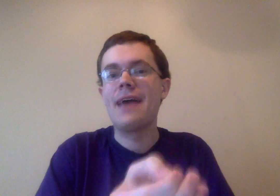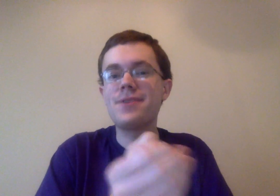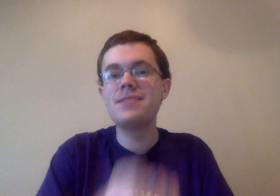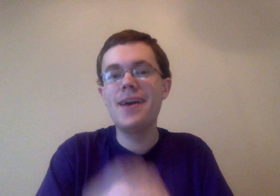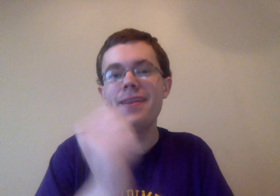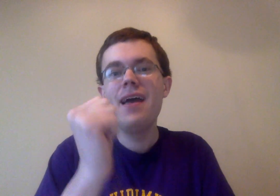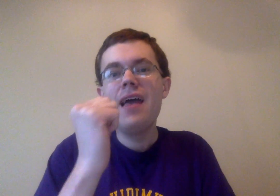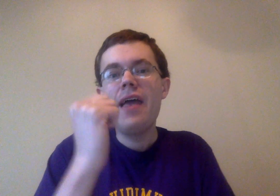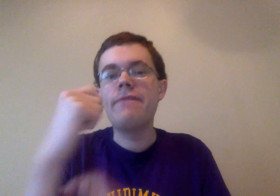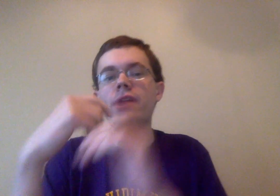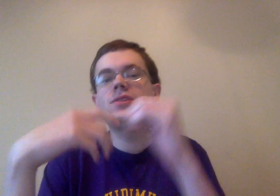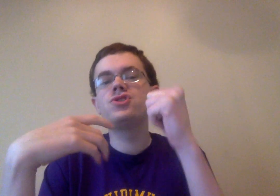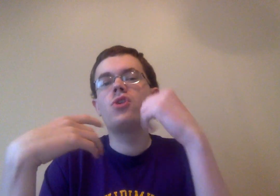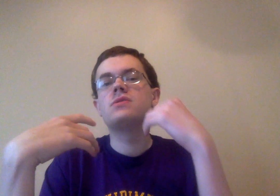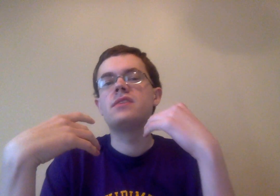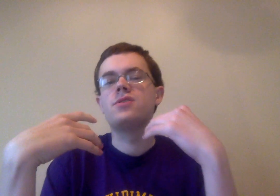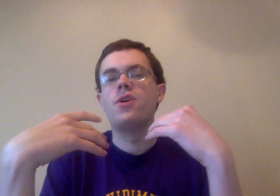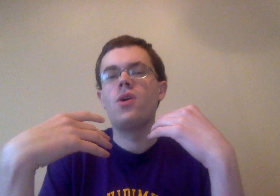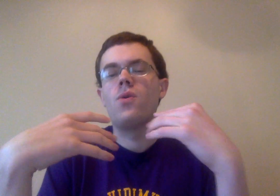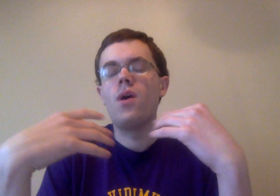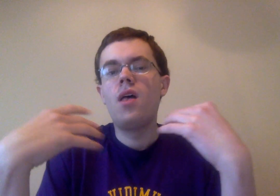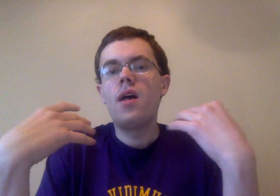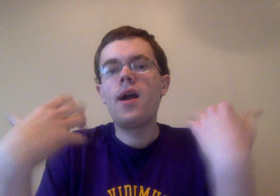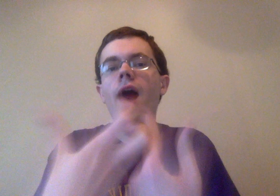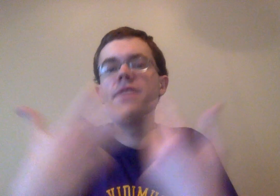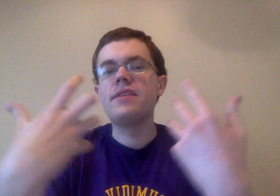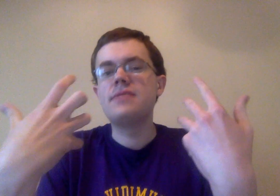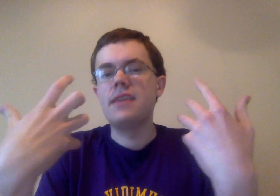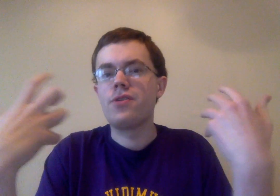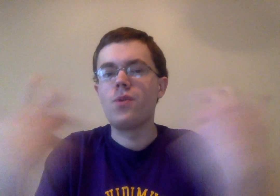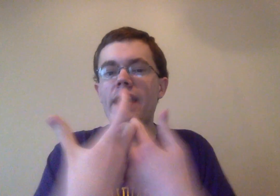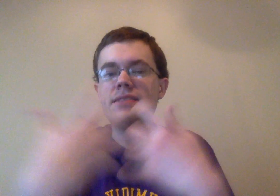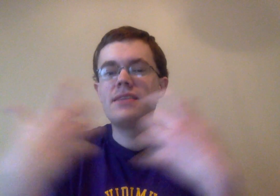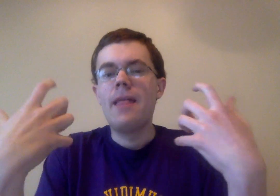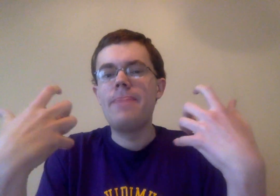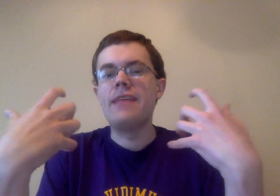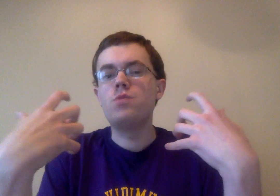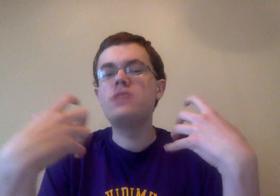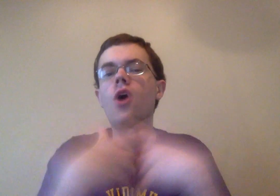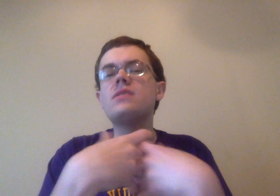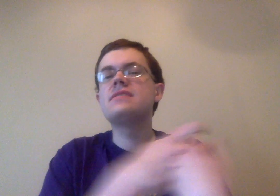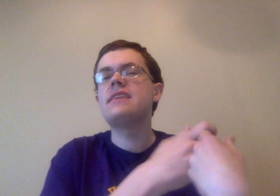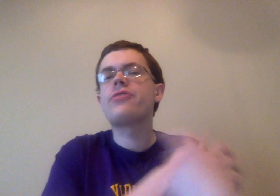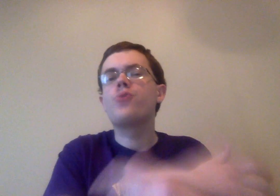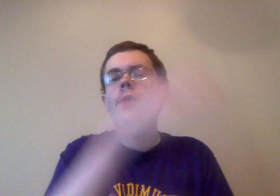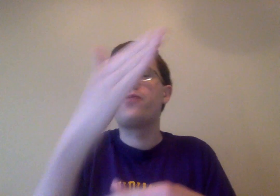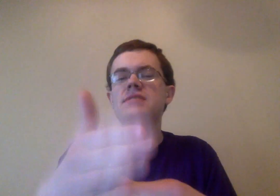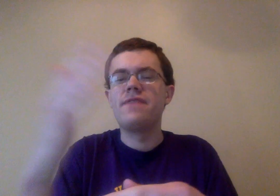calories line, it very much shows this, you know, confidence in her weight that we don't see throughout the rest of